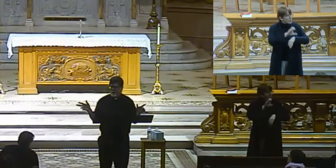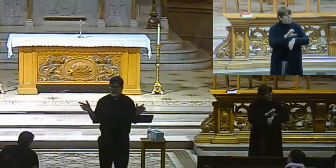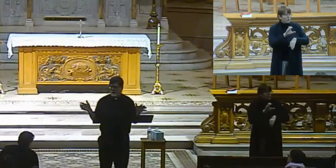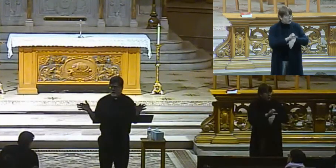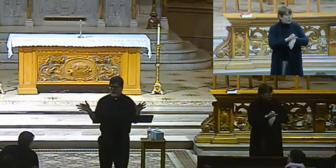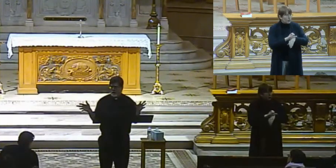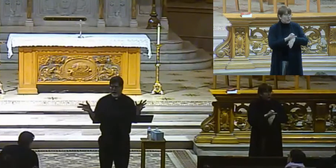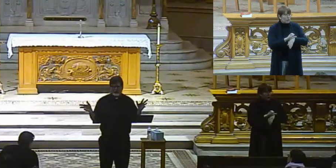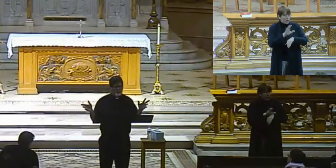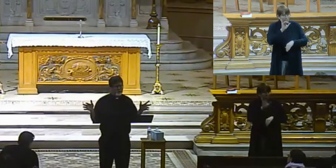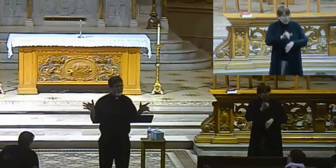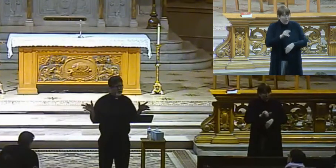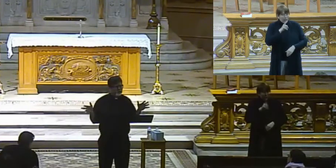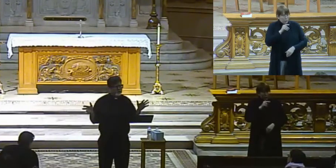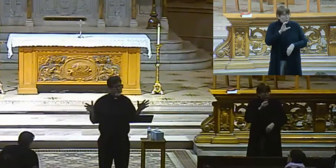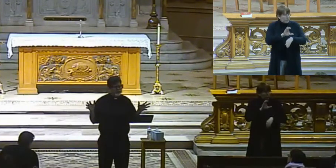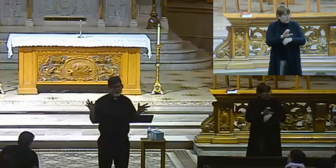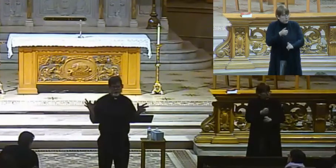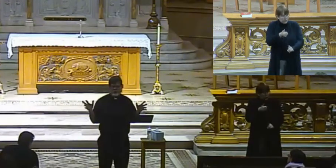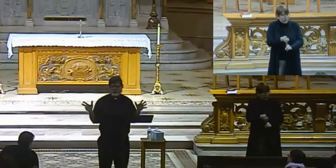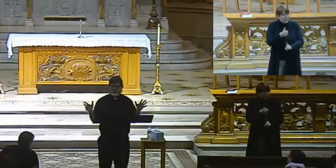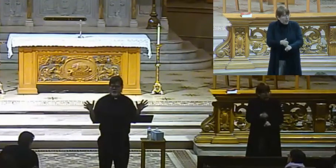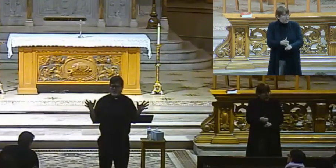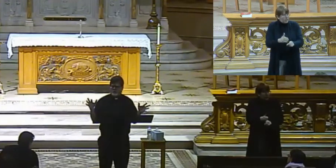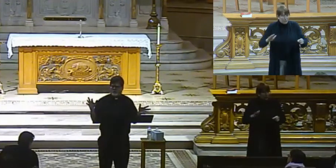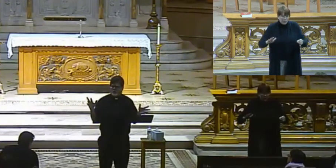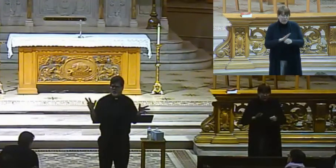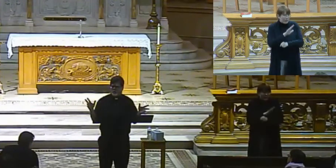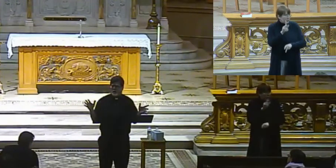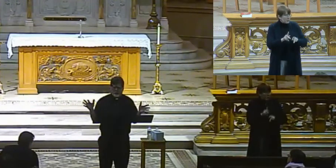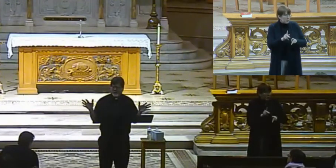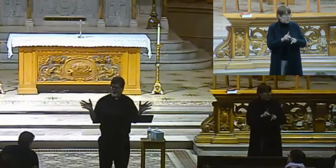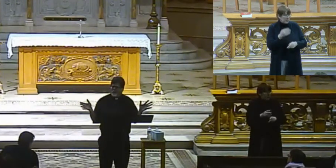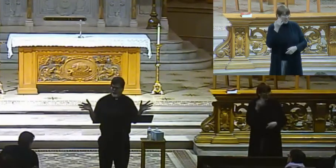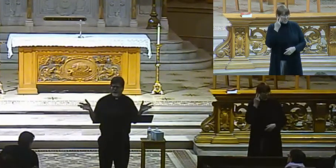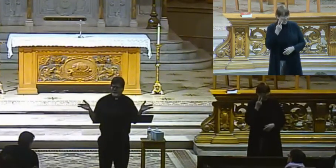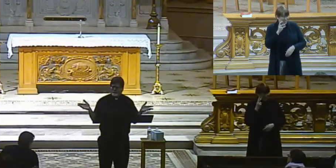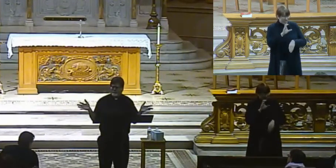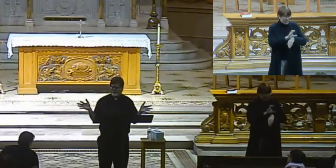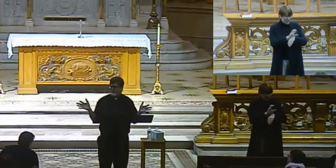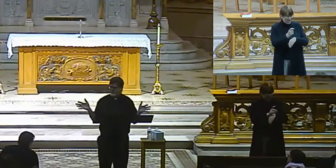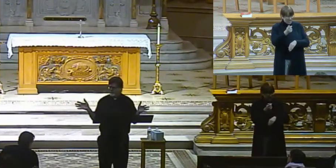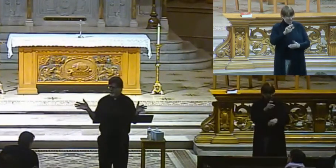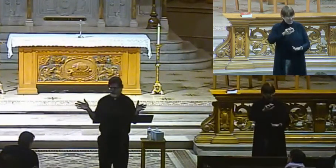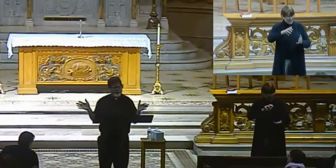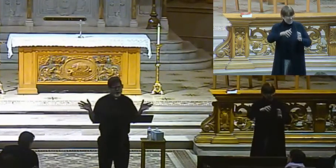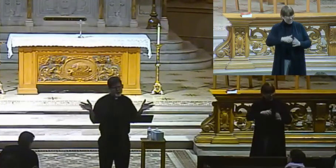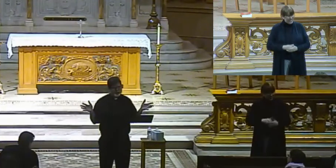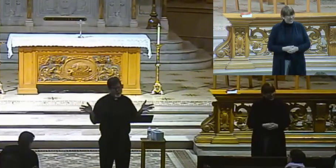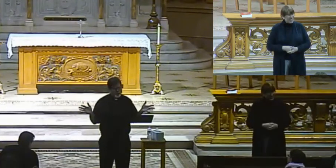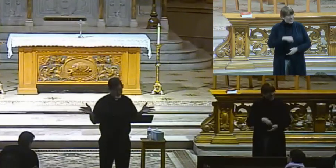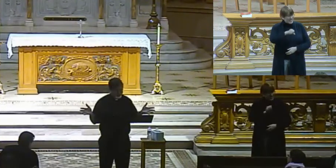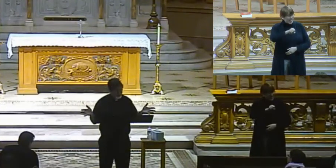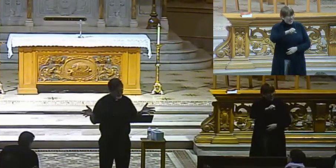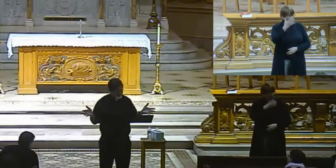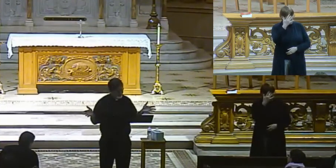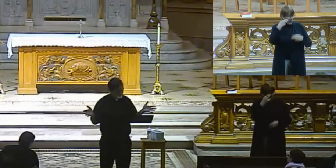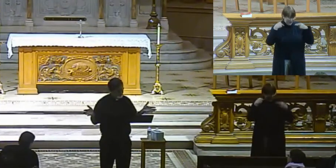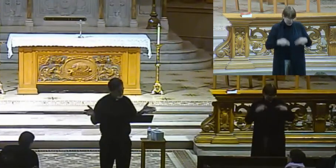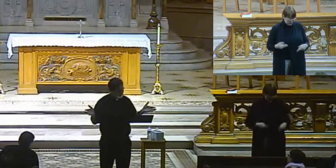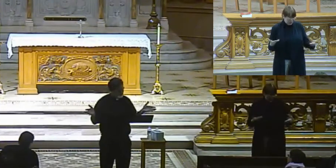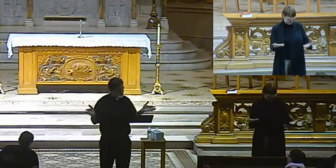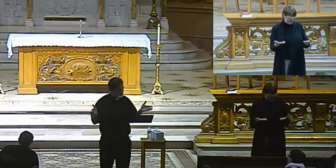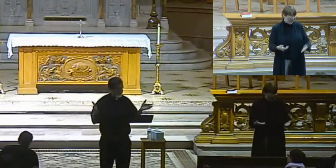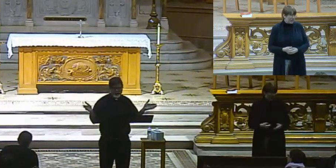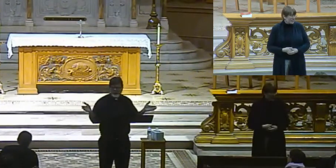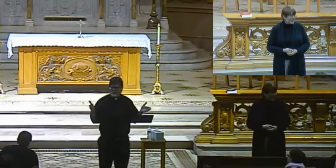who we are, all right? And so, if you look at a parish and it looks a little dysfunctional, well, yeah, because you're here, all